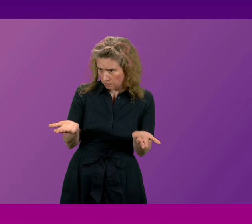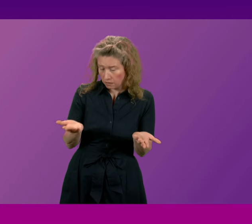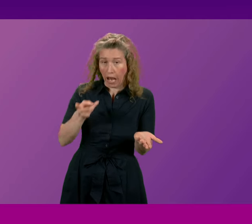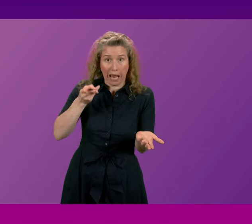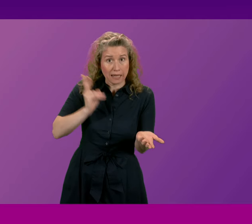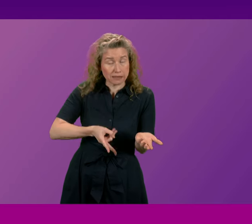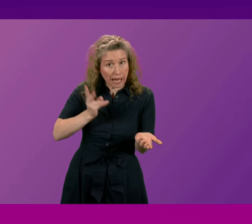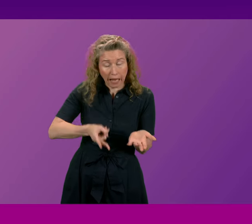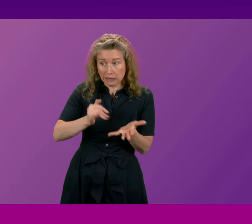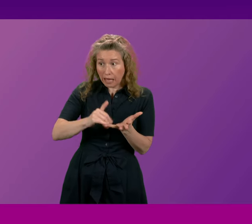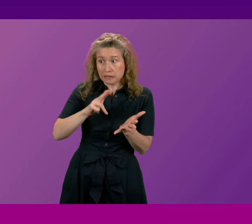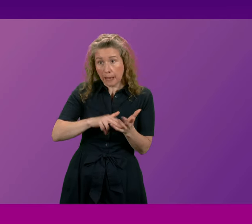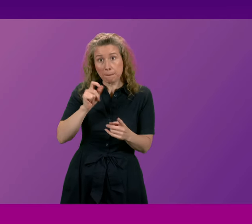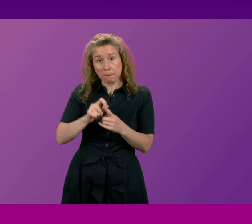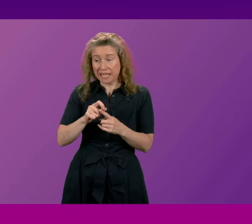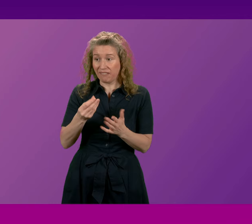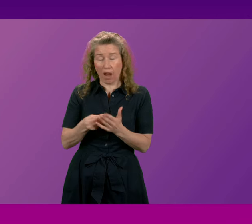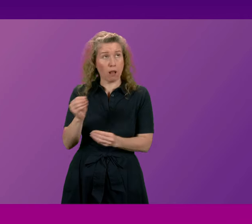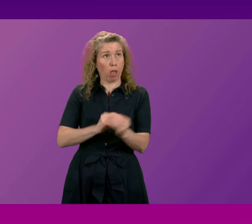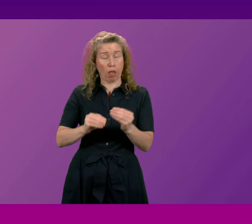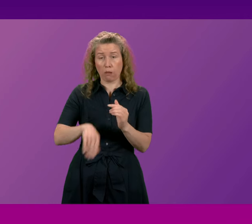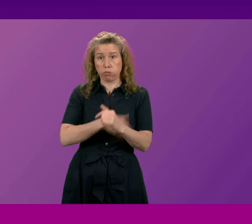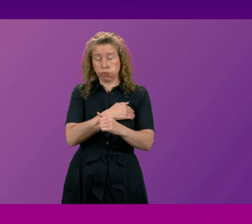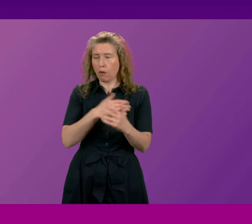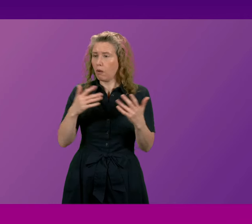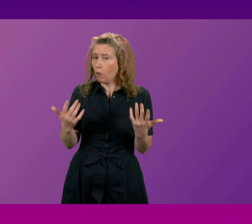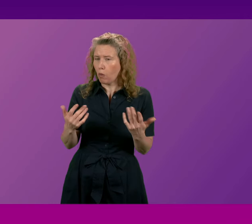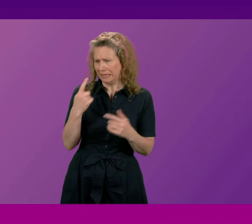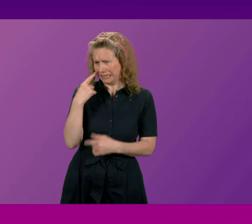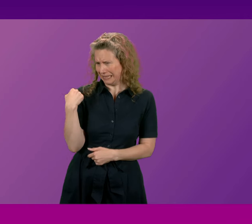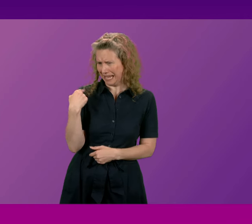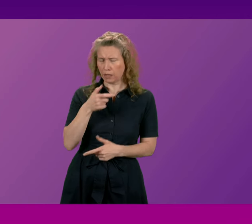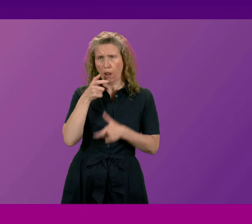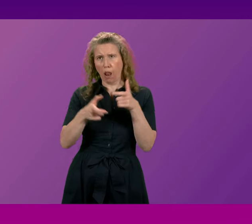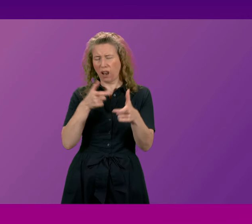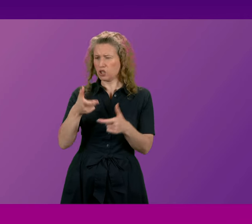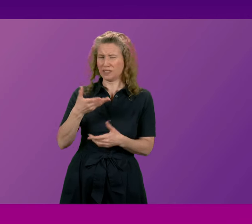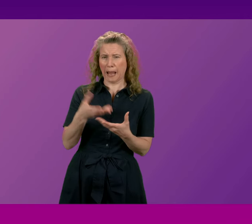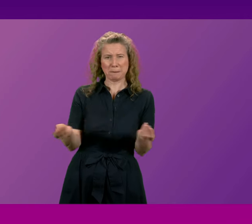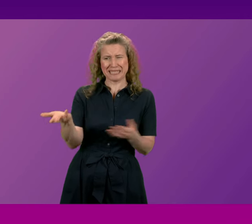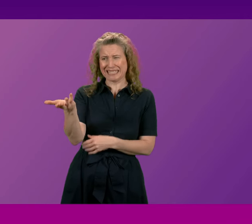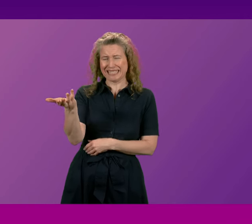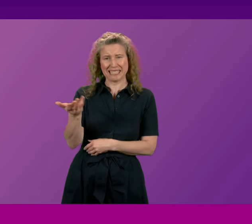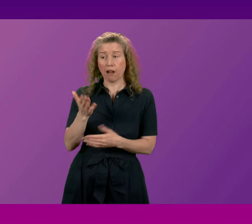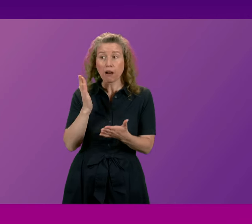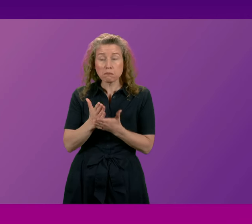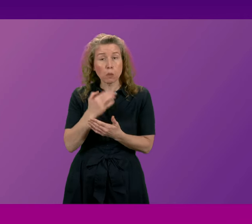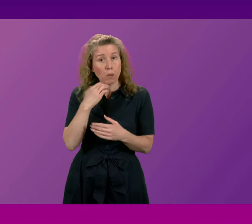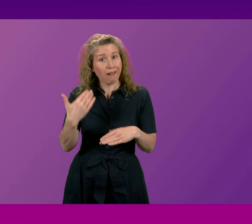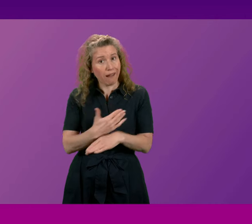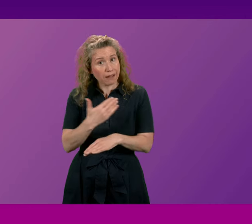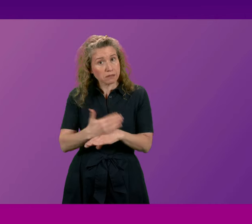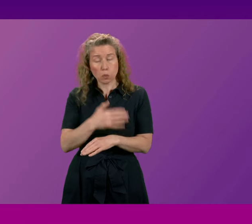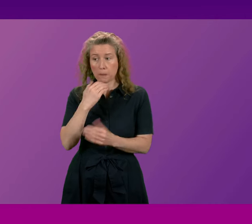case of SNP financial incompetence and his words yesterday were just empty rhetoric or will he act to